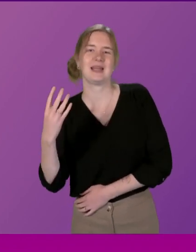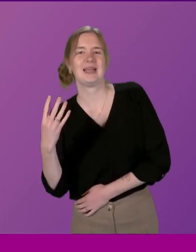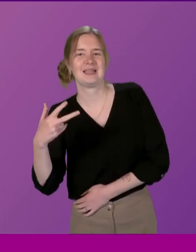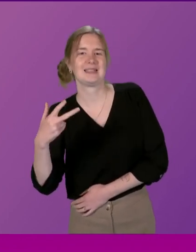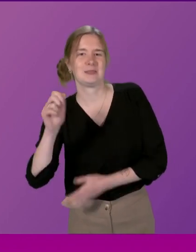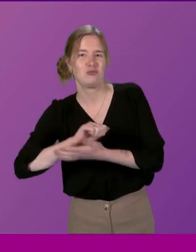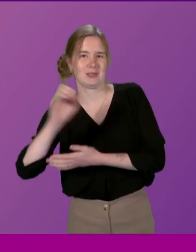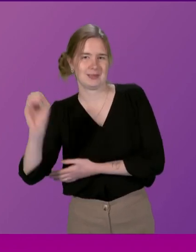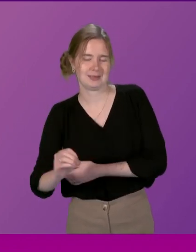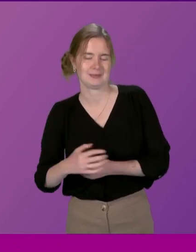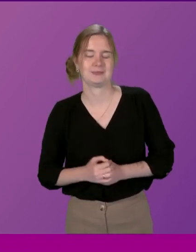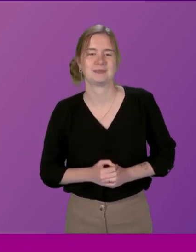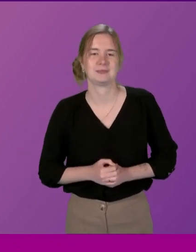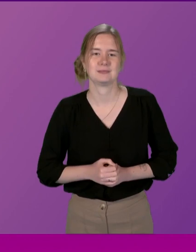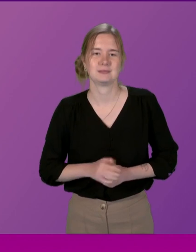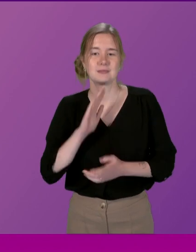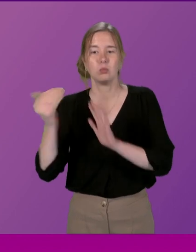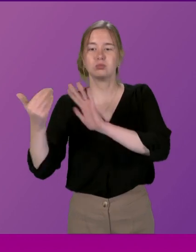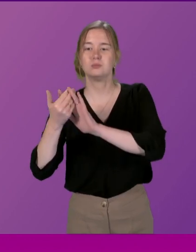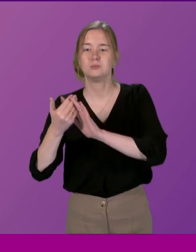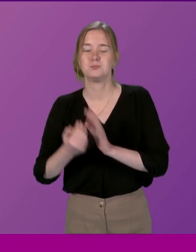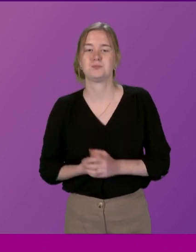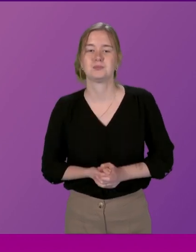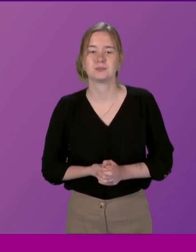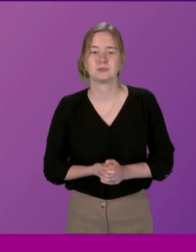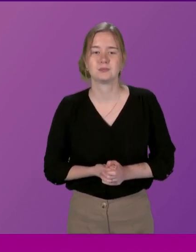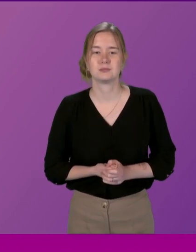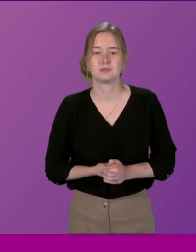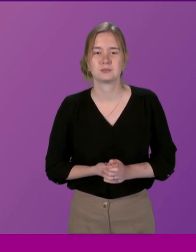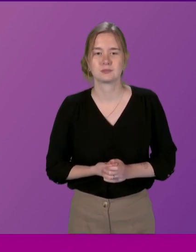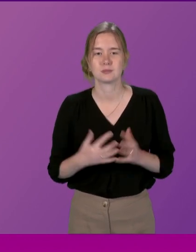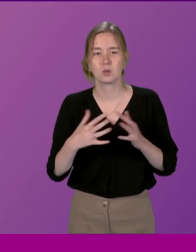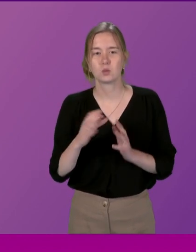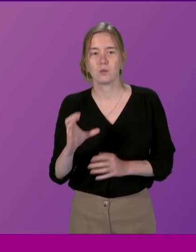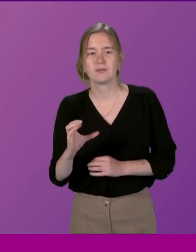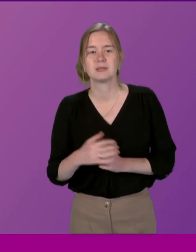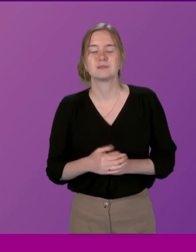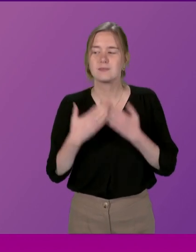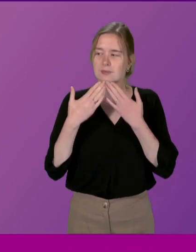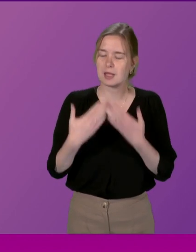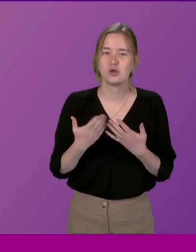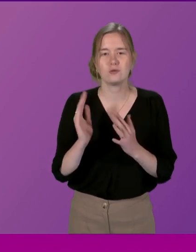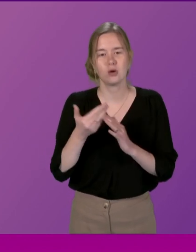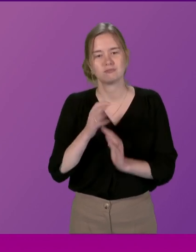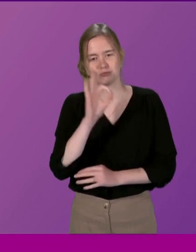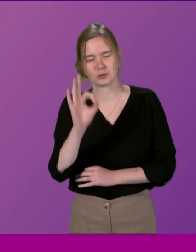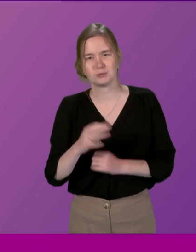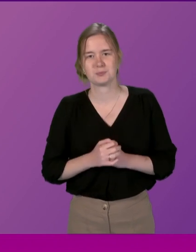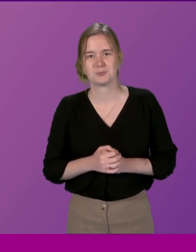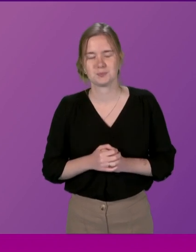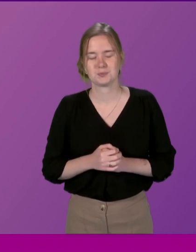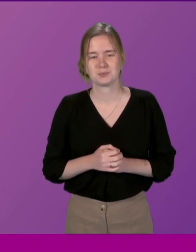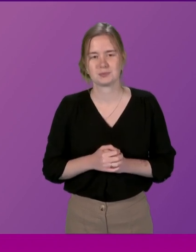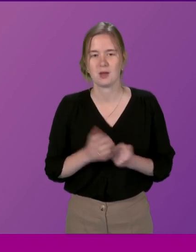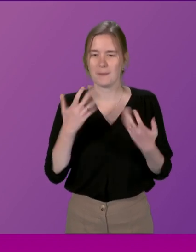As the Convener says Yes Willie Coffey Thank you much to the Deputy Convener for taking the intervention There has been